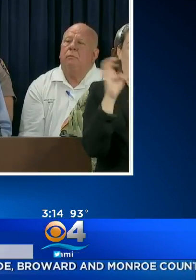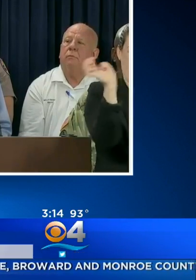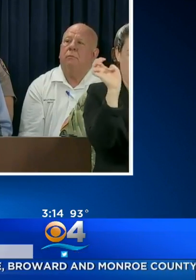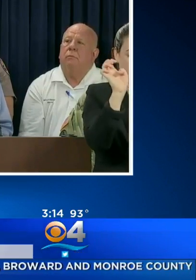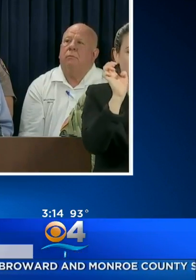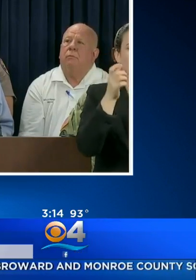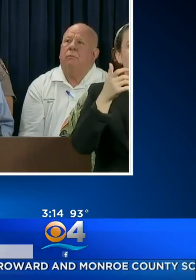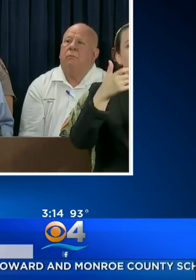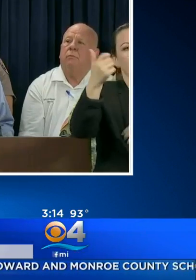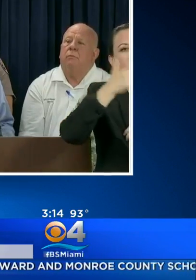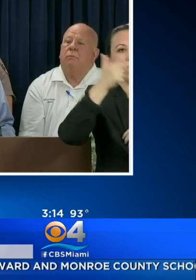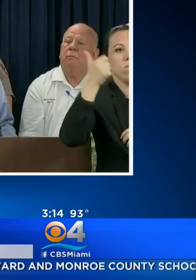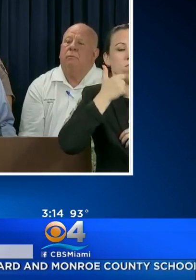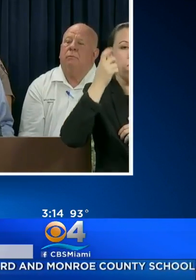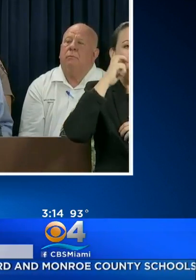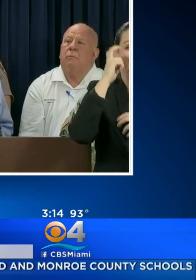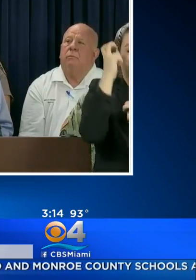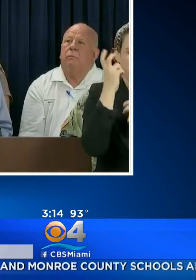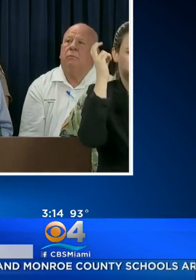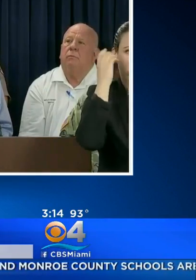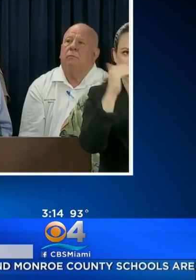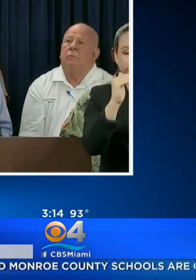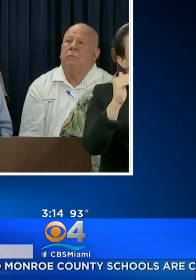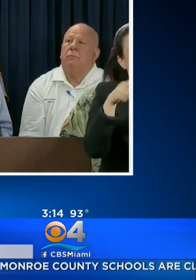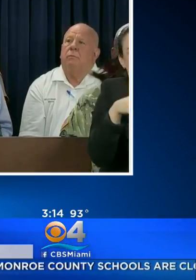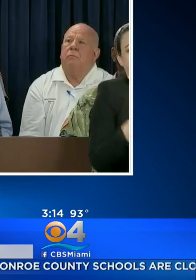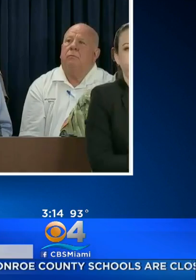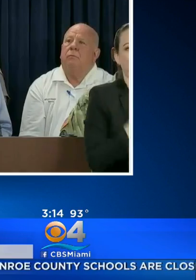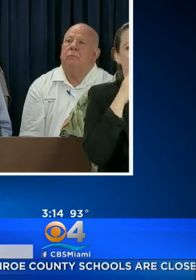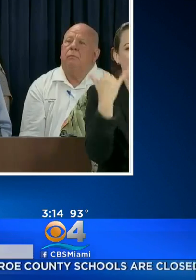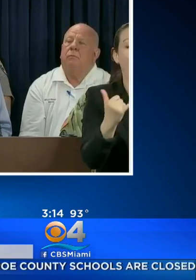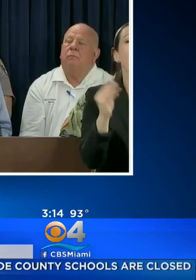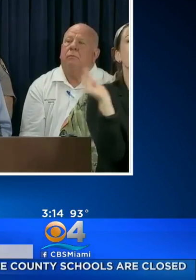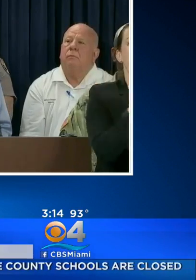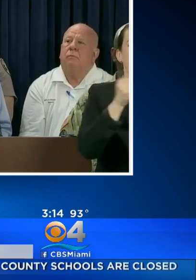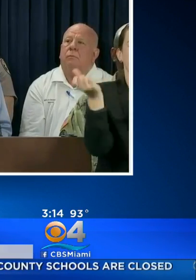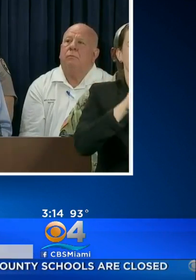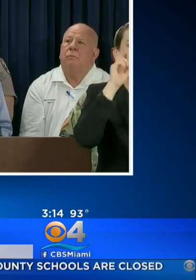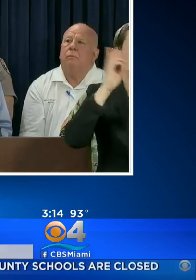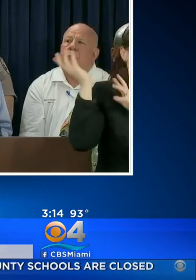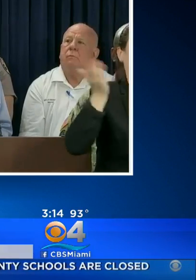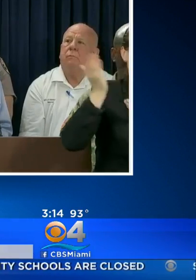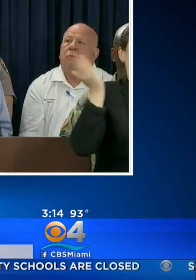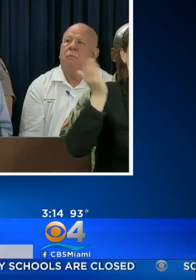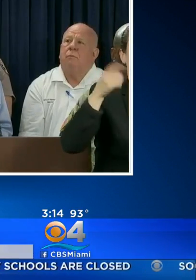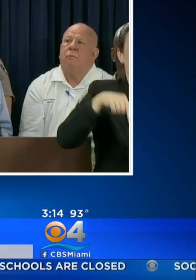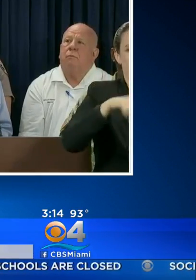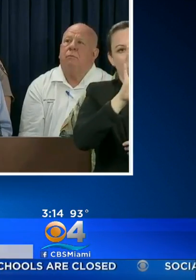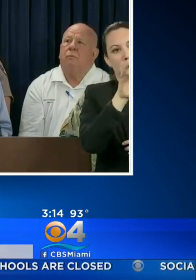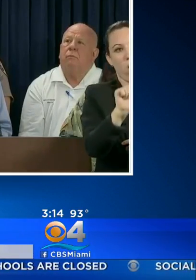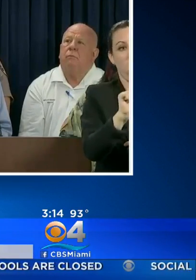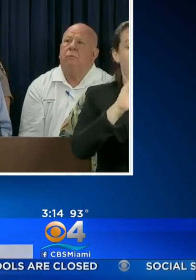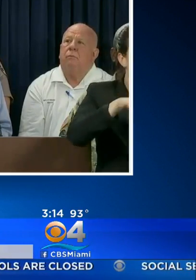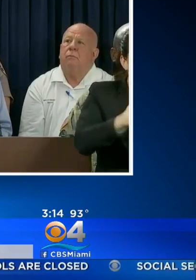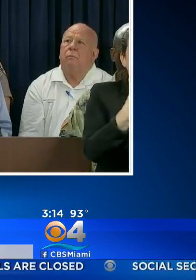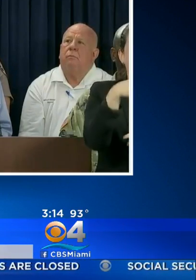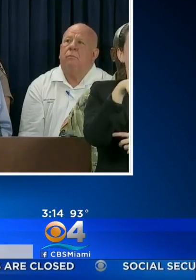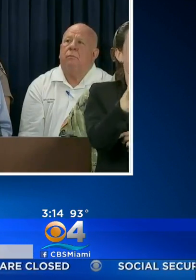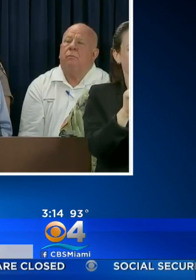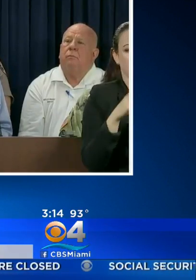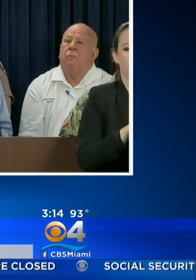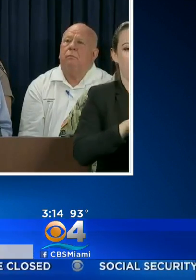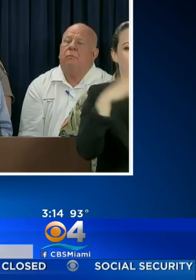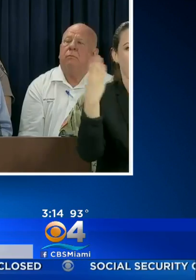FLORIDA DEPARTMENT OF ENVIRONMENT PROTECTION WHICH WILL ALLOW MORE FUEL TO QUICKLY ENTER THE STATE. ALL PORTS STILL REMAIN OPEN AND